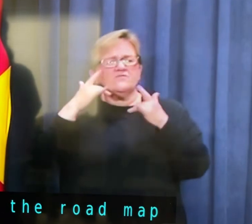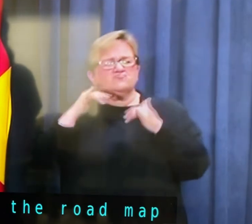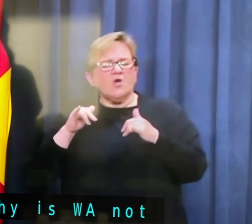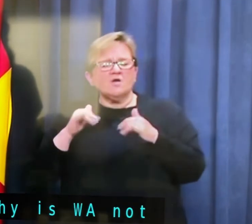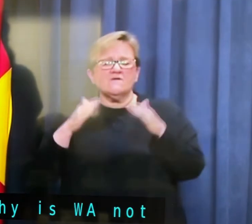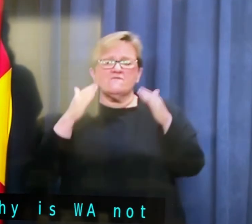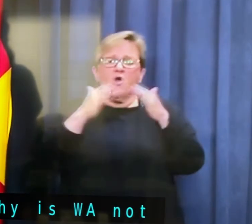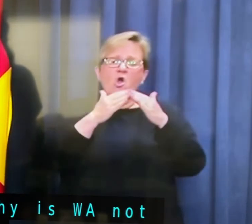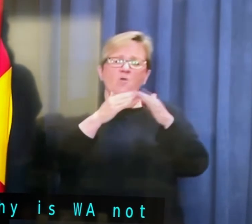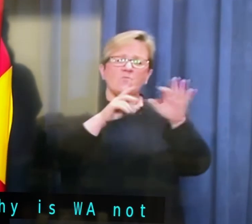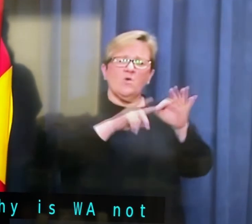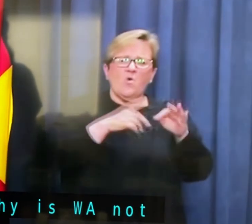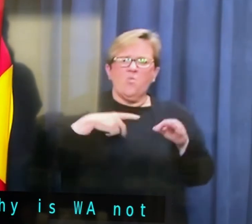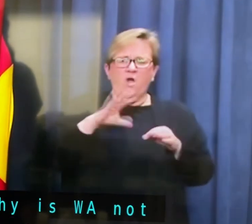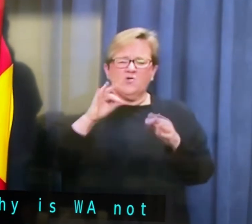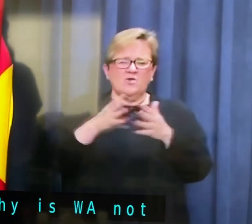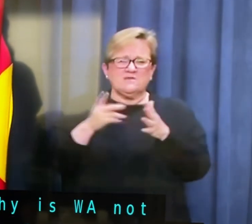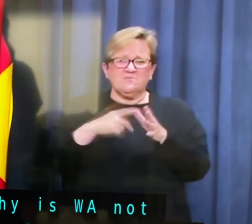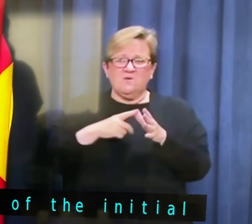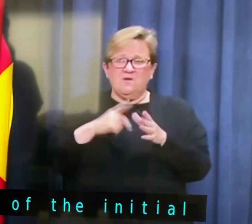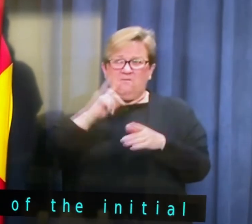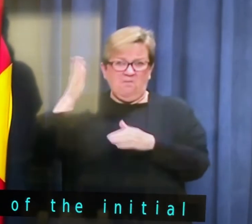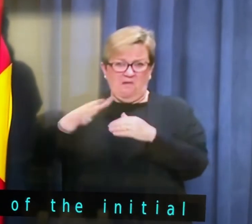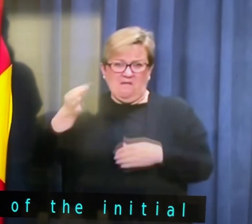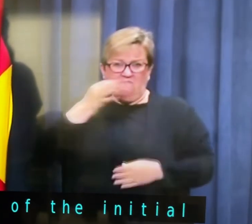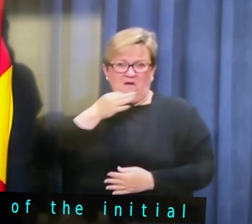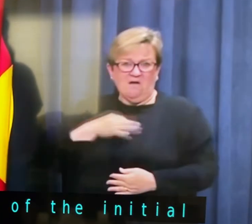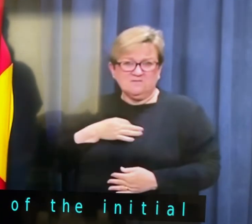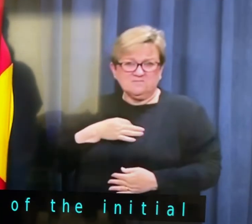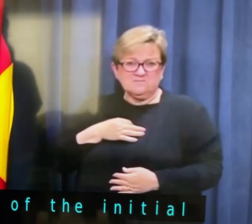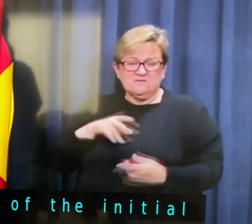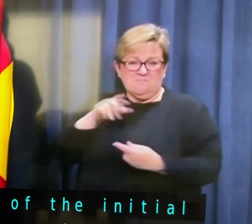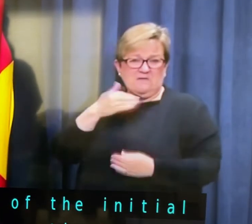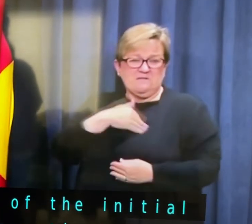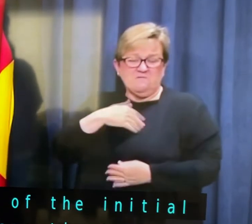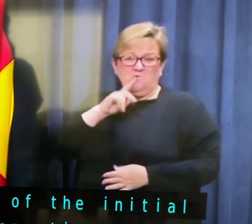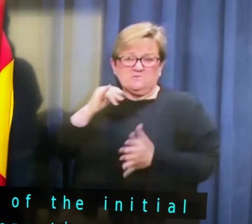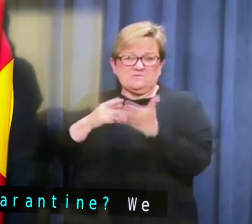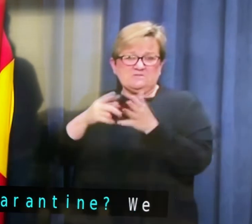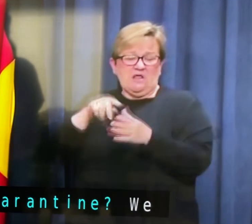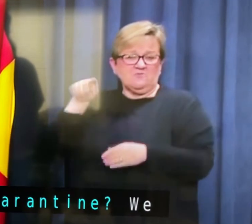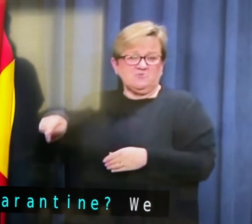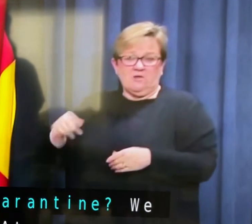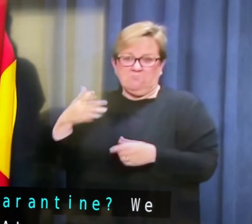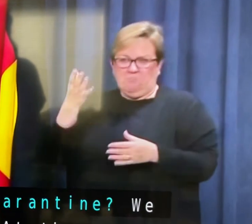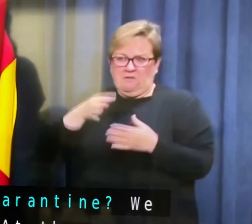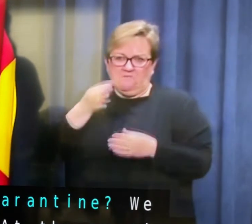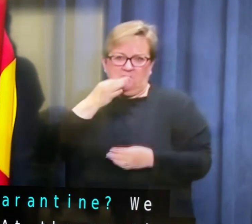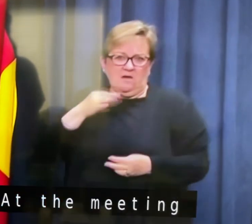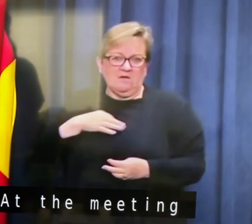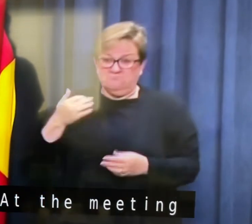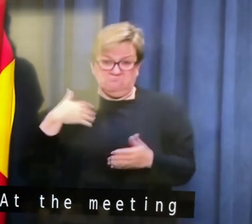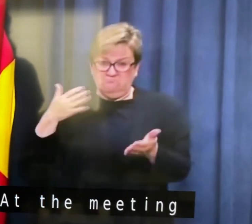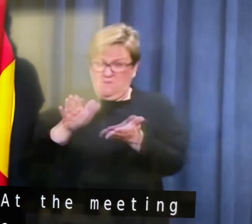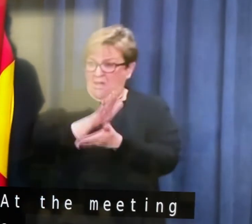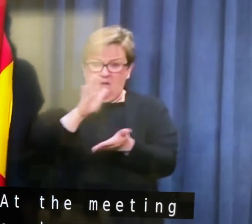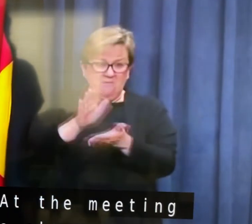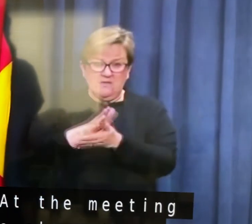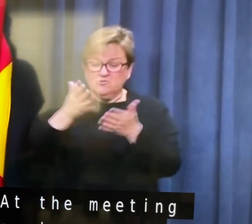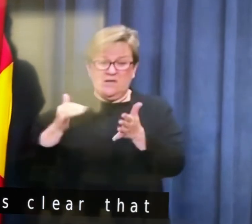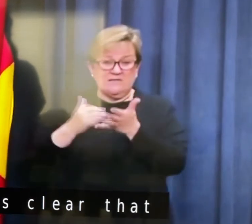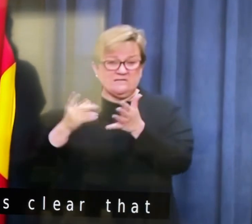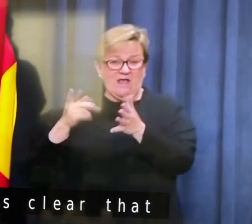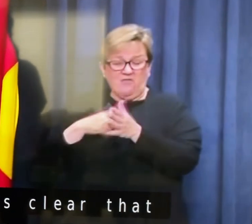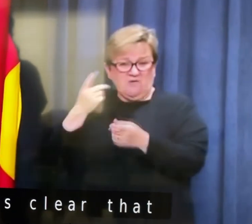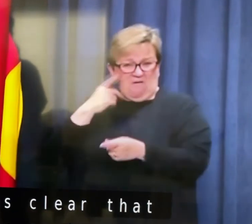quarantine? Oh, well, we weren't asked to. Uh, so at the meeting this morning it was clear that South Australia was part of it. Uh, but I'm more than happy to let South